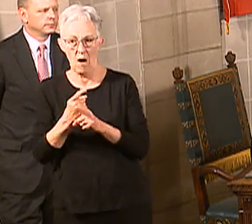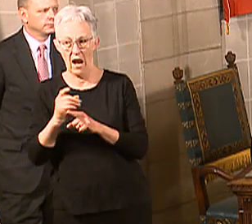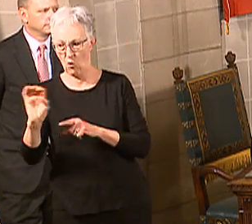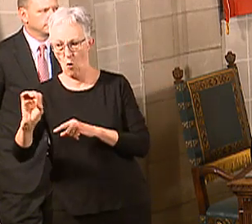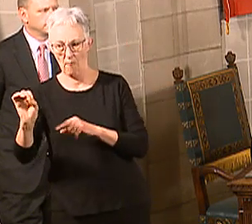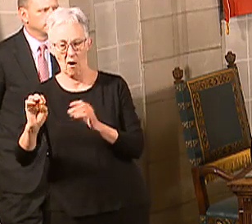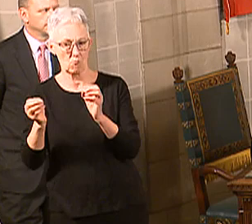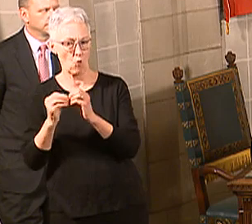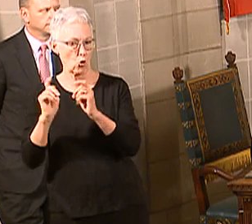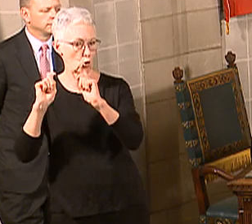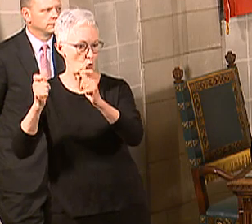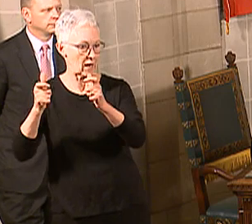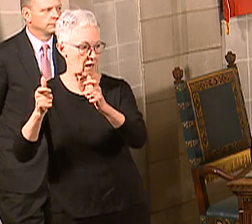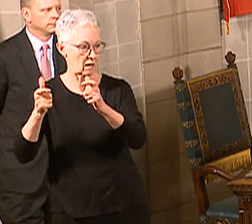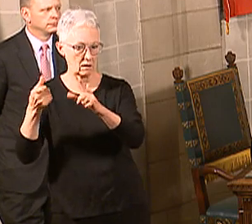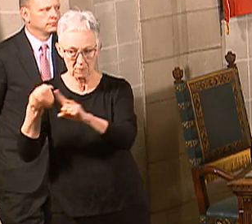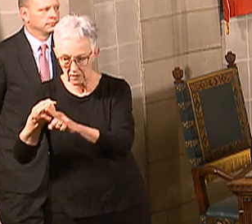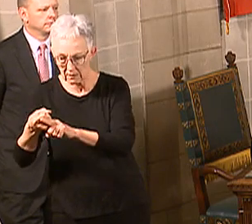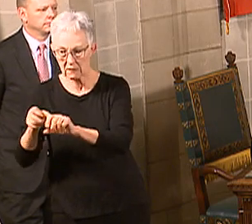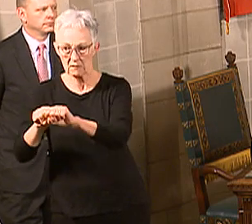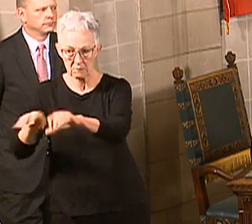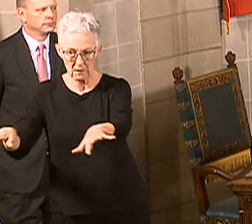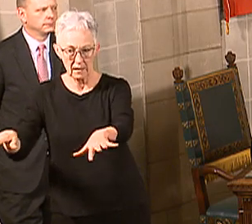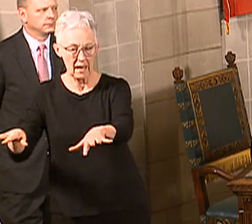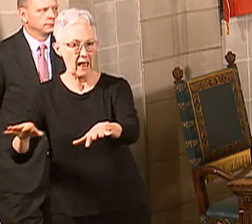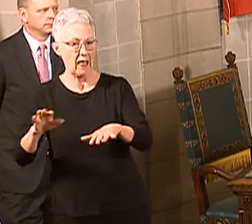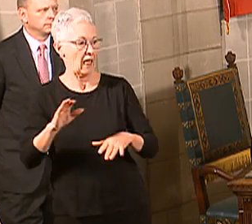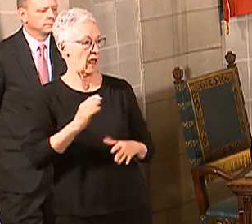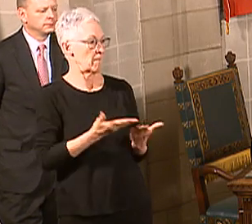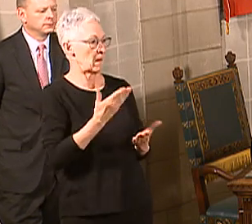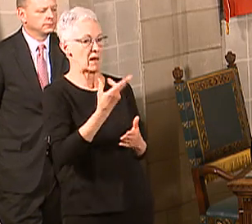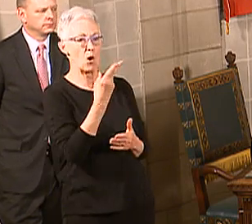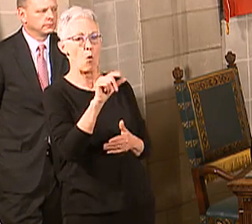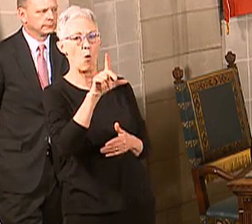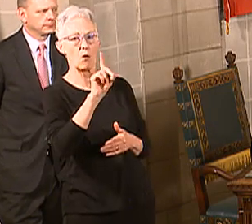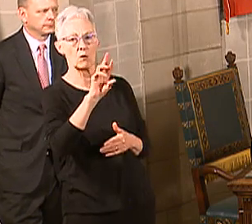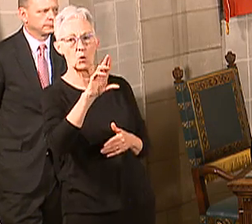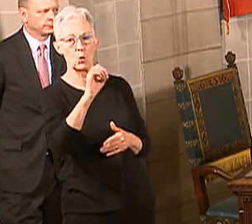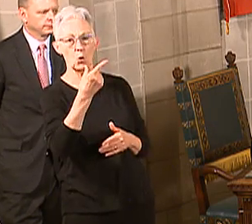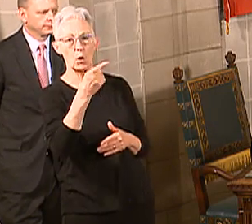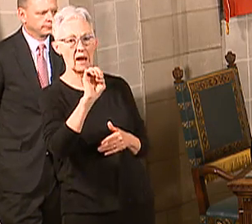our public health measures take that into account as part of how we're rolling those out.